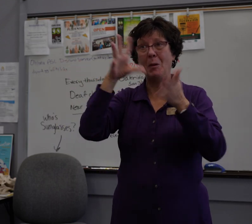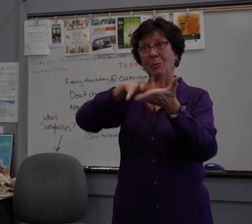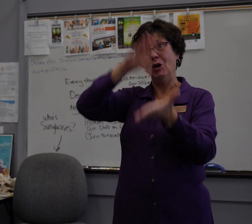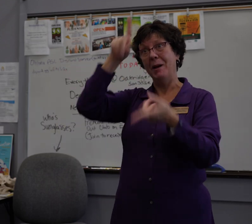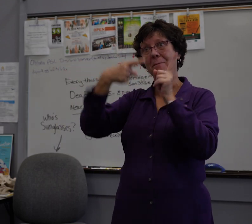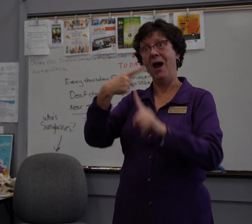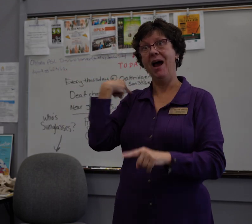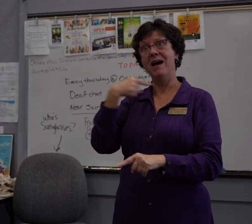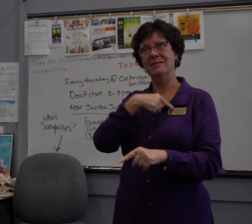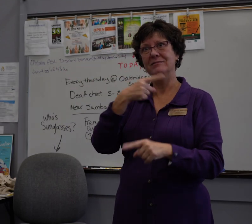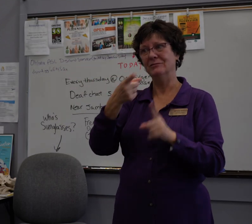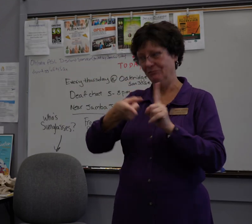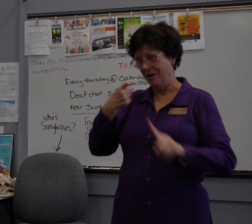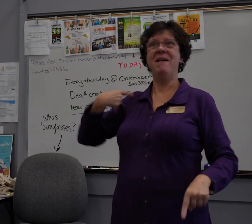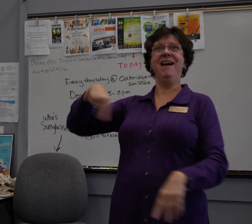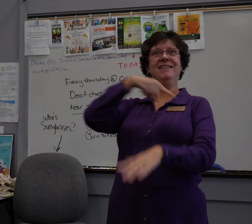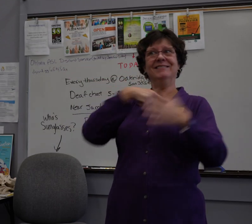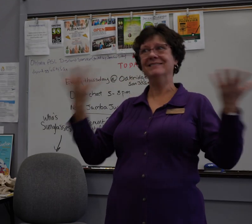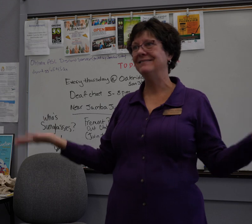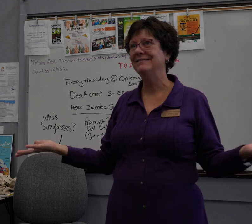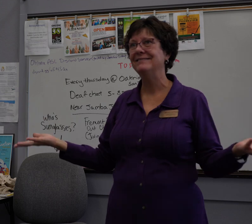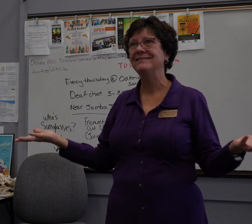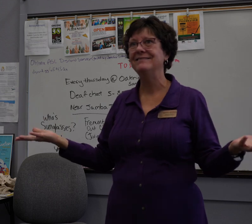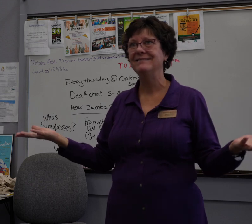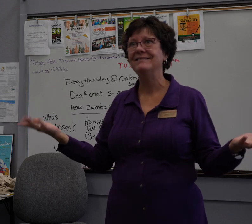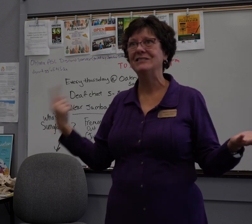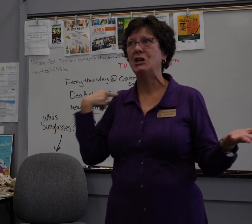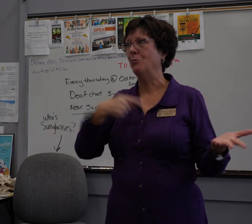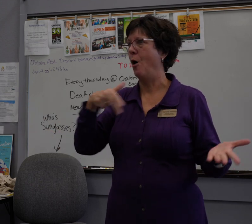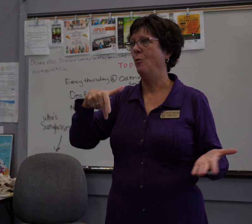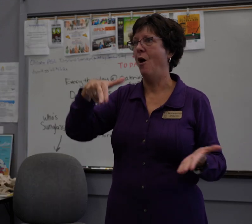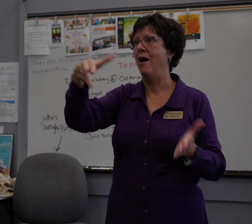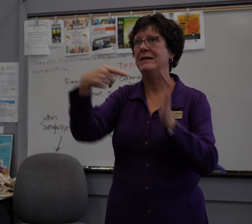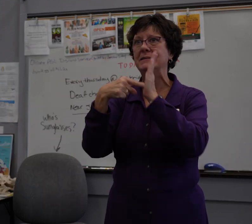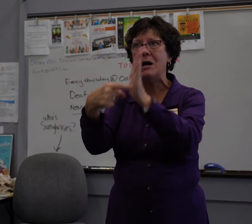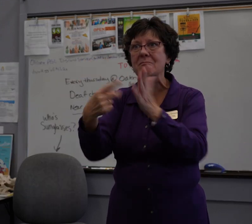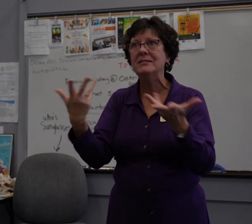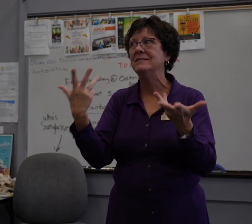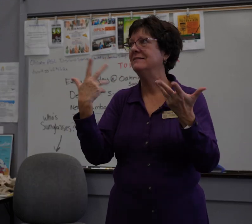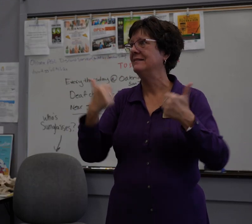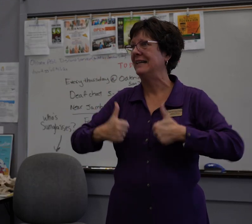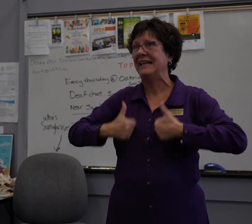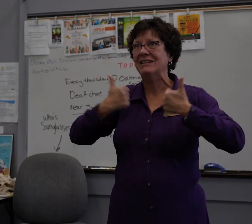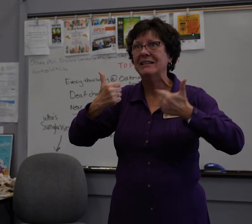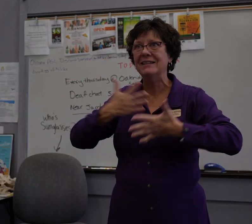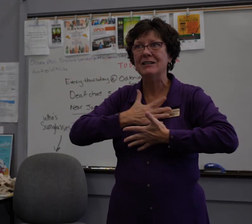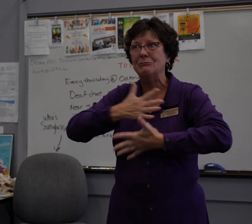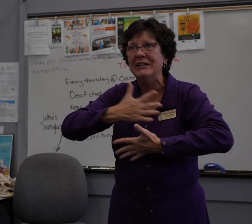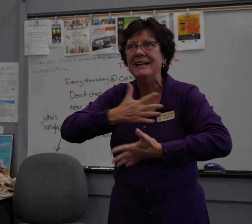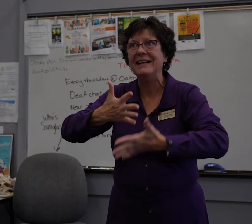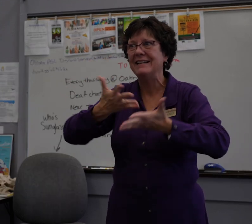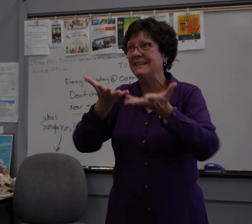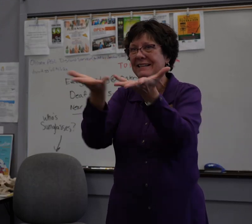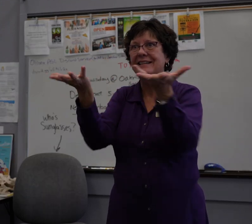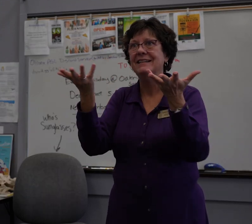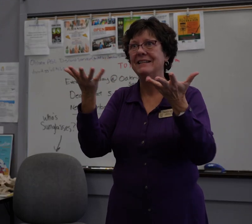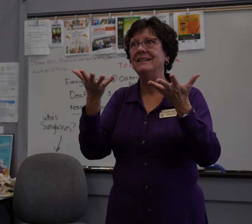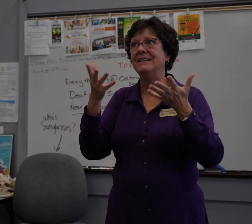-wide too, teaching the campus about us Deaf people and our culture. We are living, walking, breathing examples